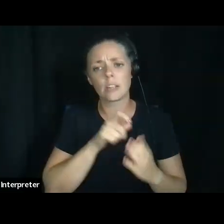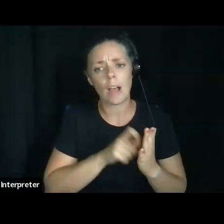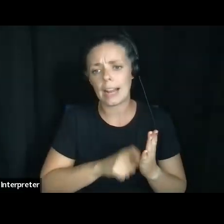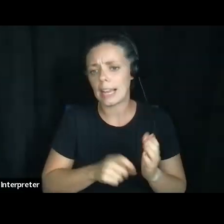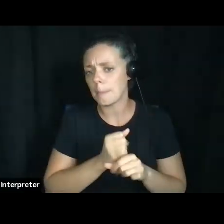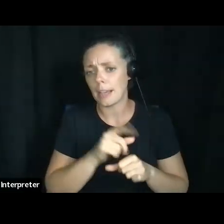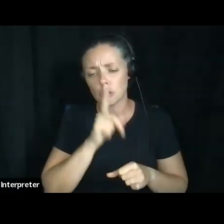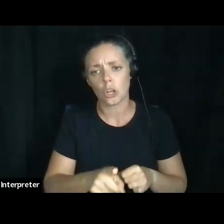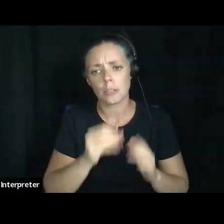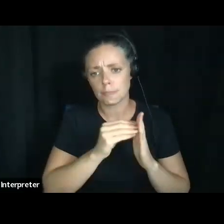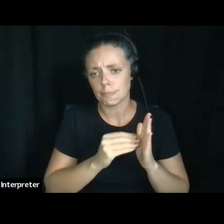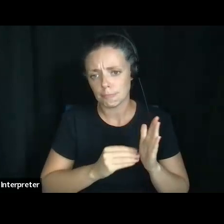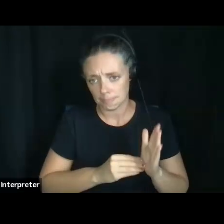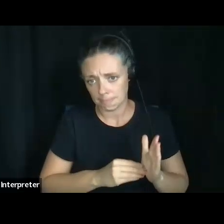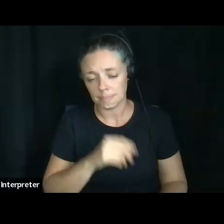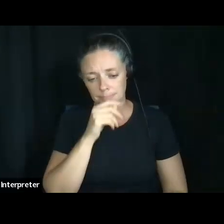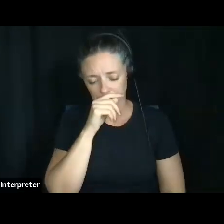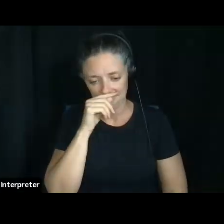wishes in writing. Um,